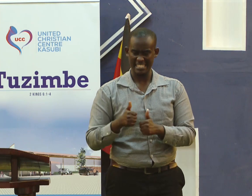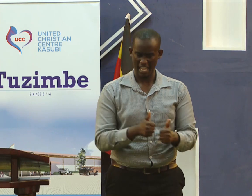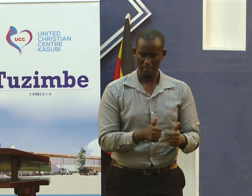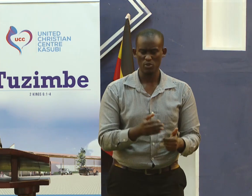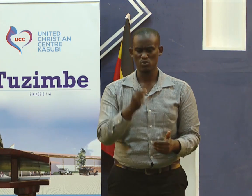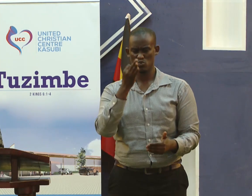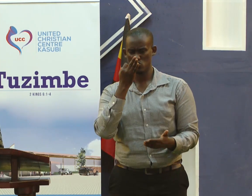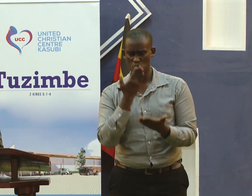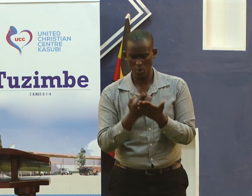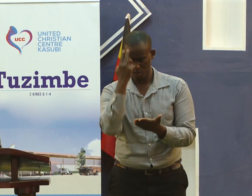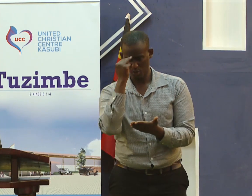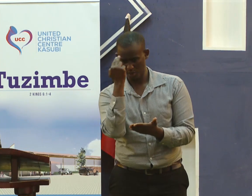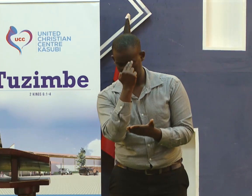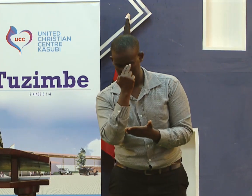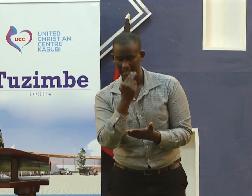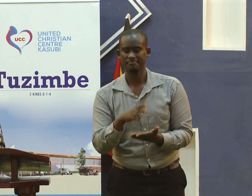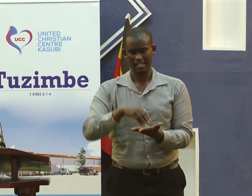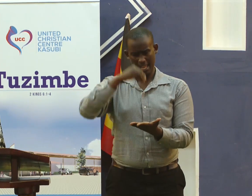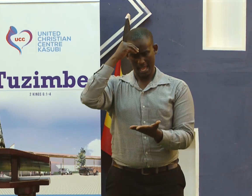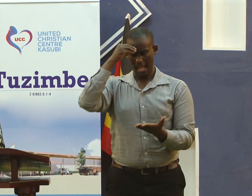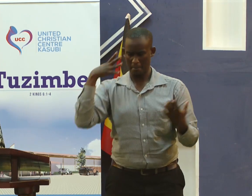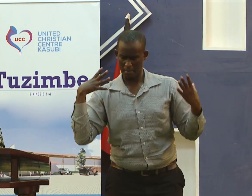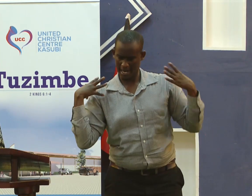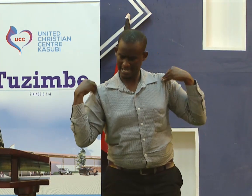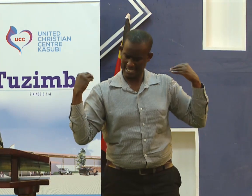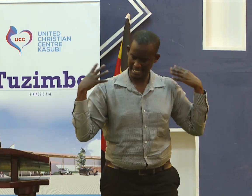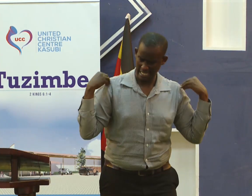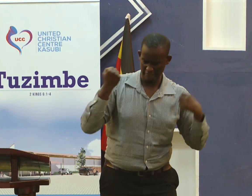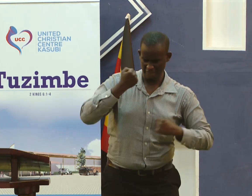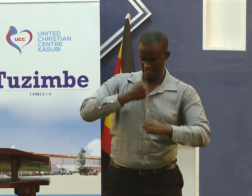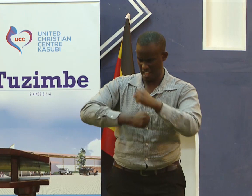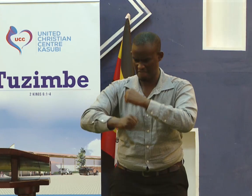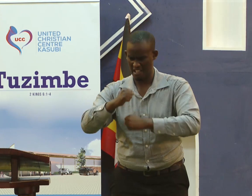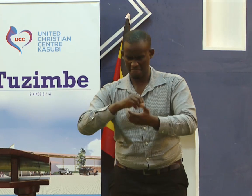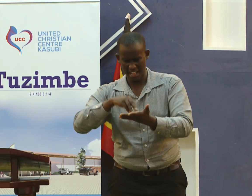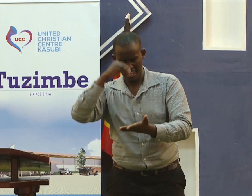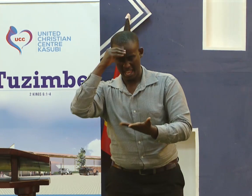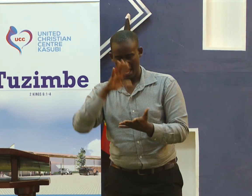were good students who would learn and put into practice what they learned.